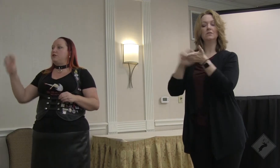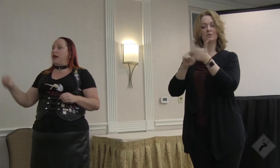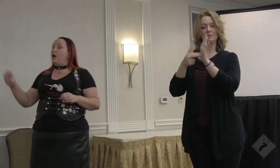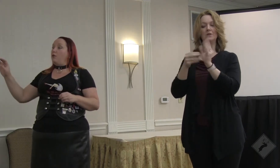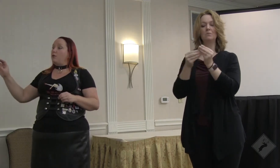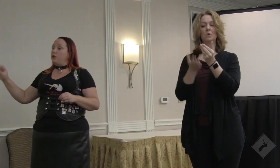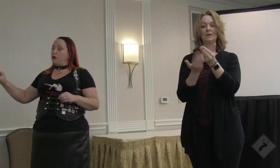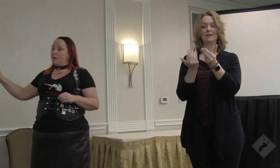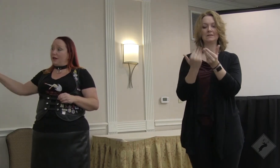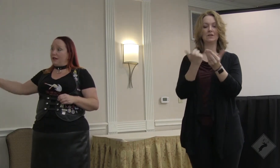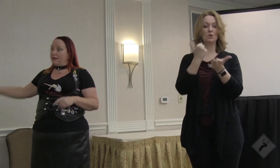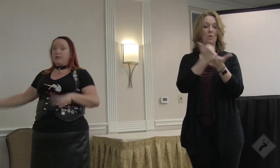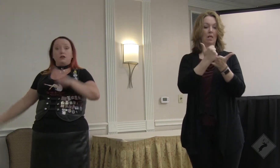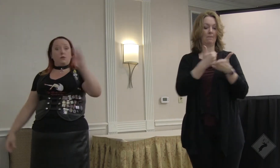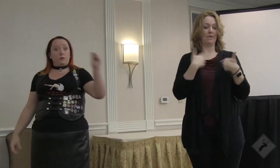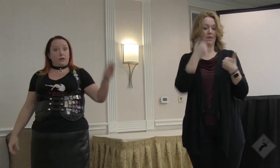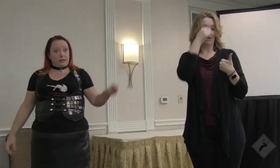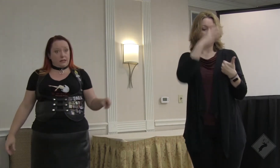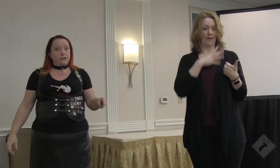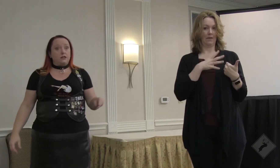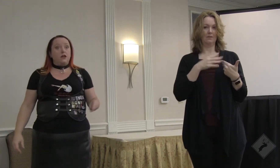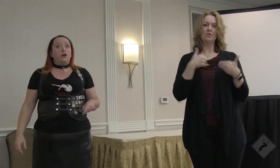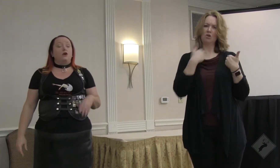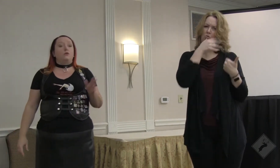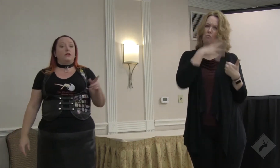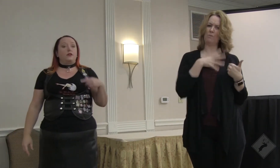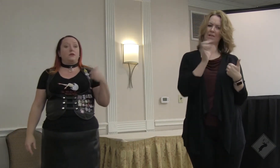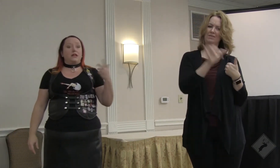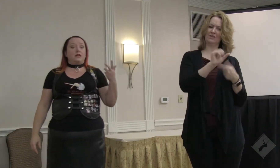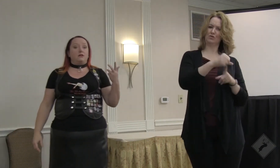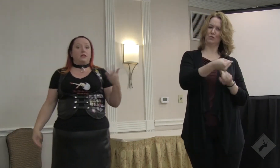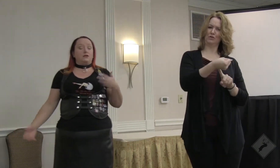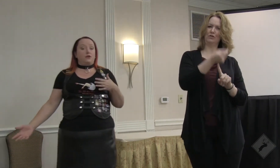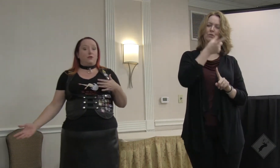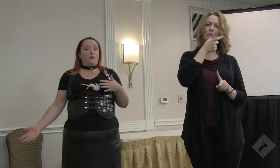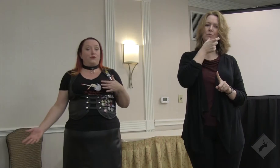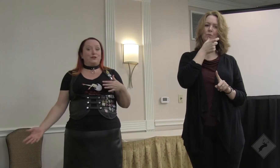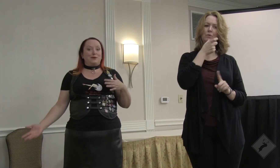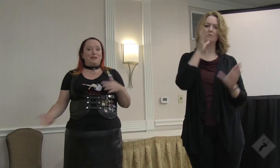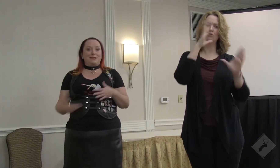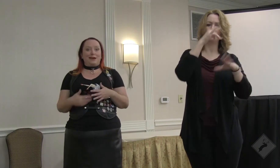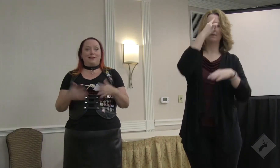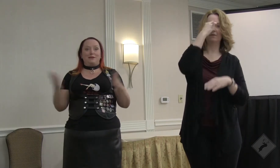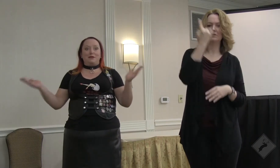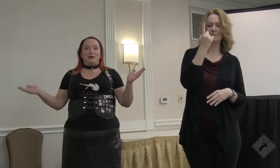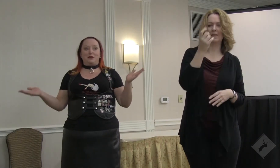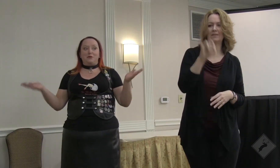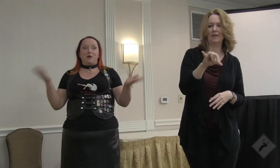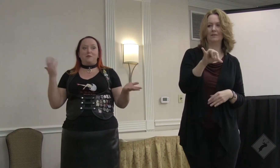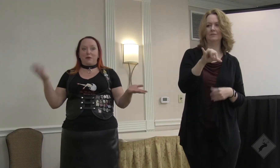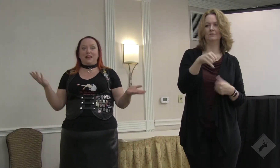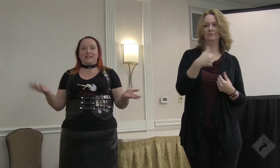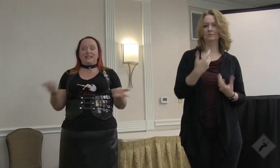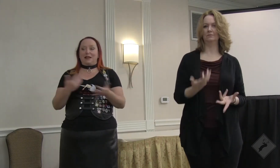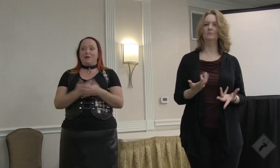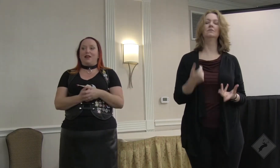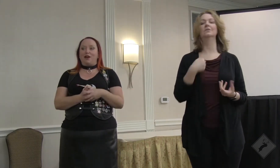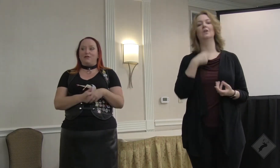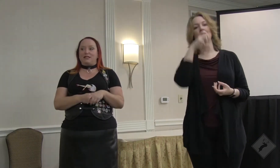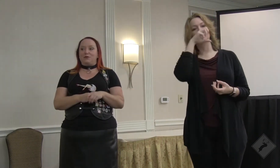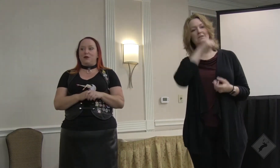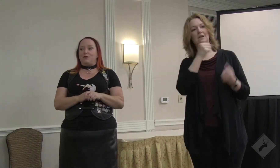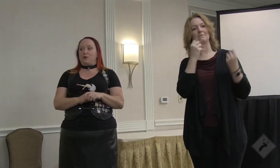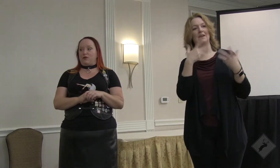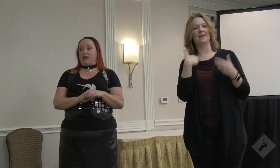easier to help young men like this and young women like this, who end up getting in trouble for something that, you know, I'm guessing that